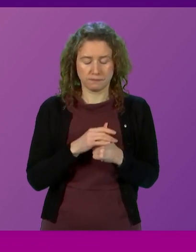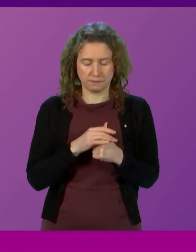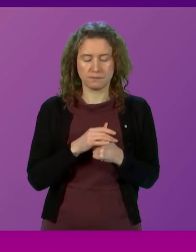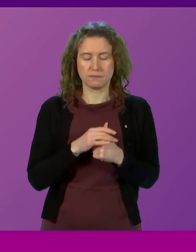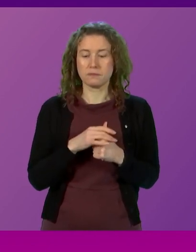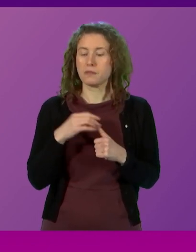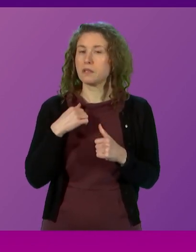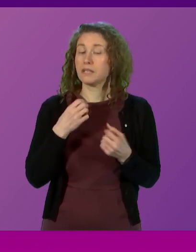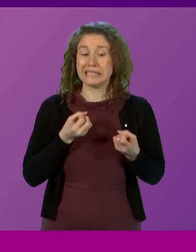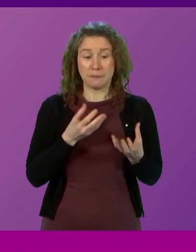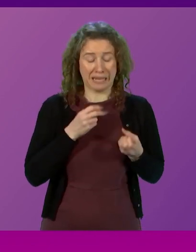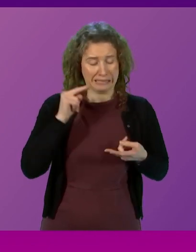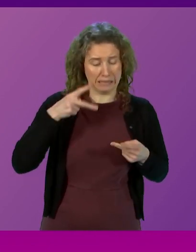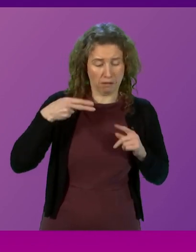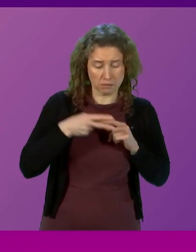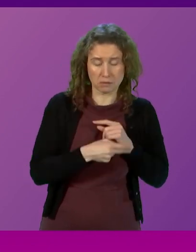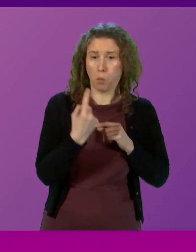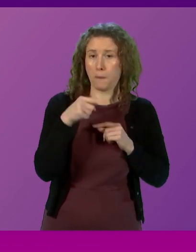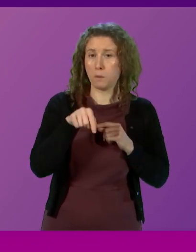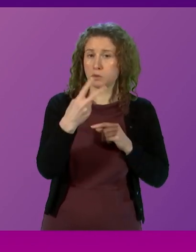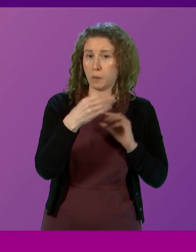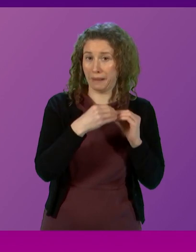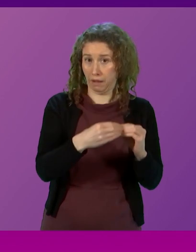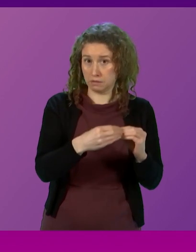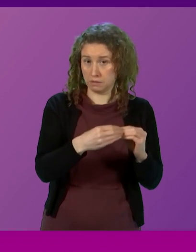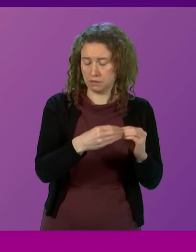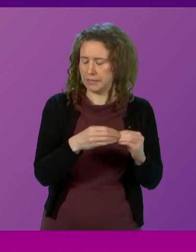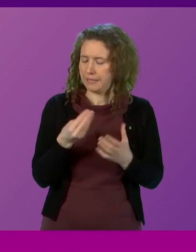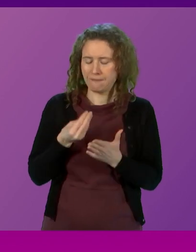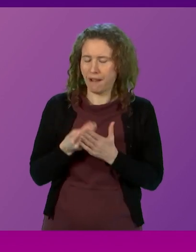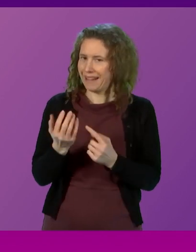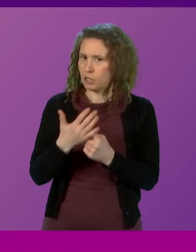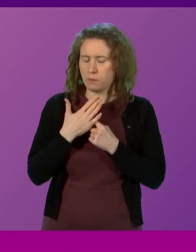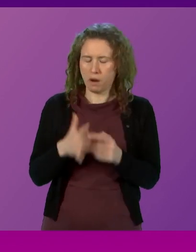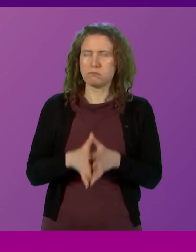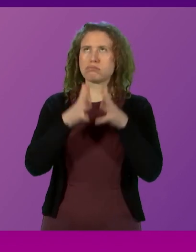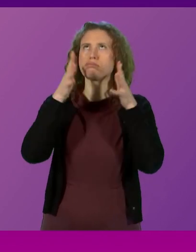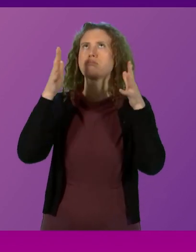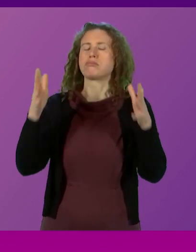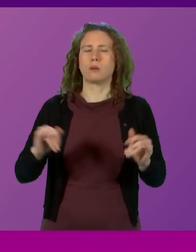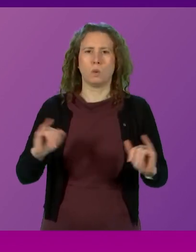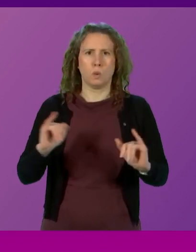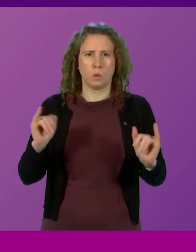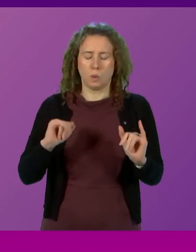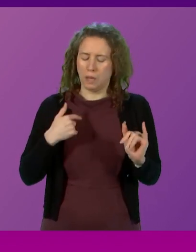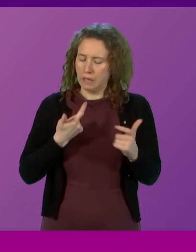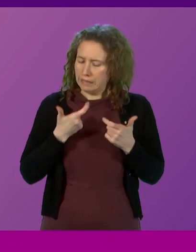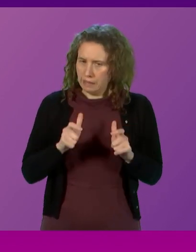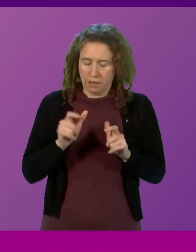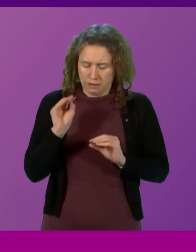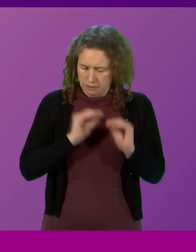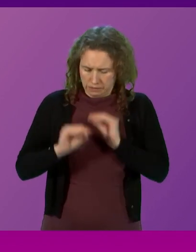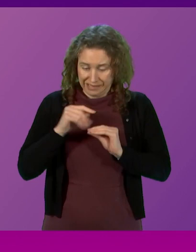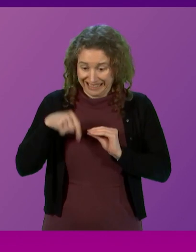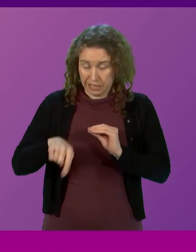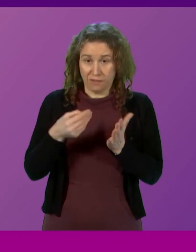despite reductions in spending of £1.2 billion, the financial pressures are so great that I am still working in